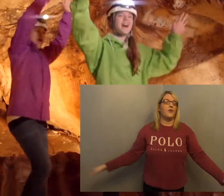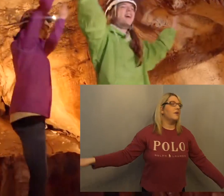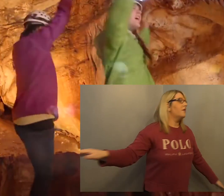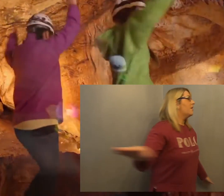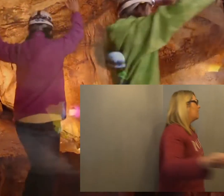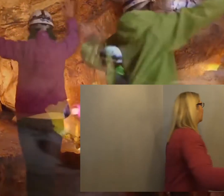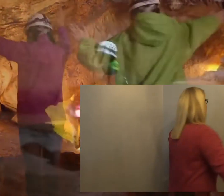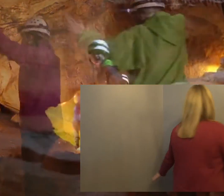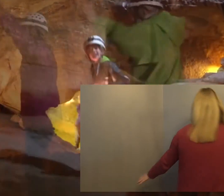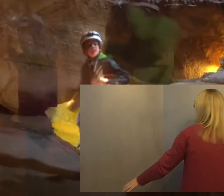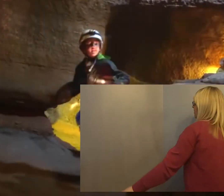world.